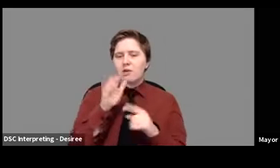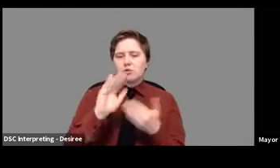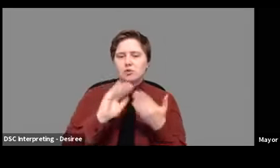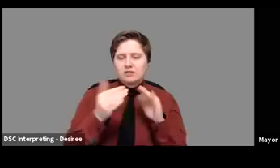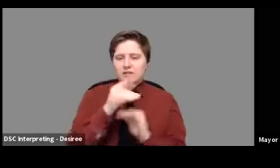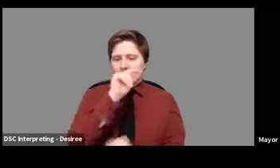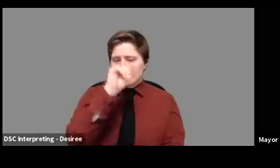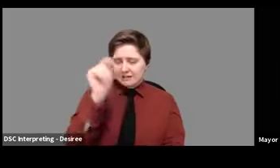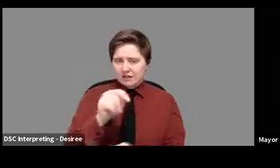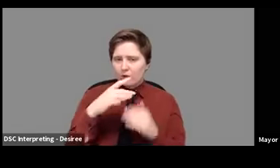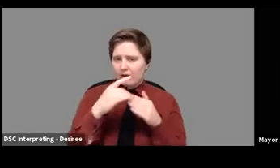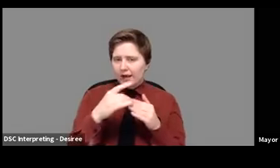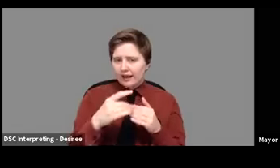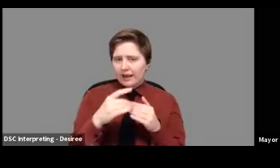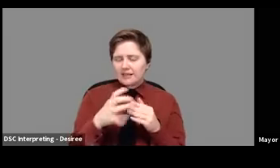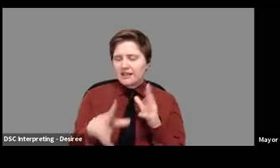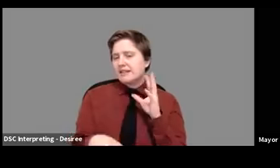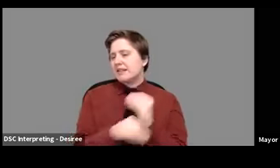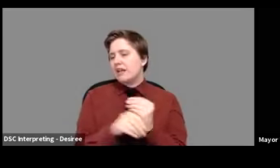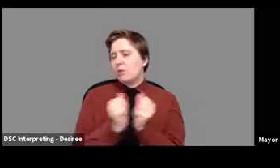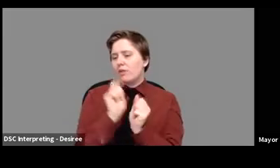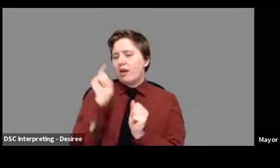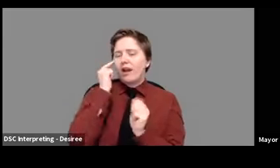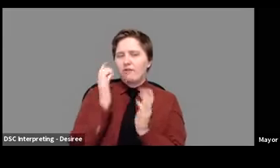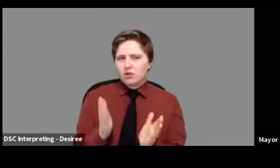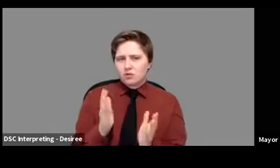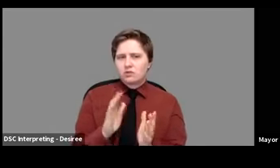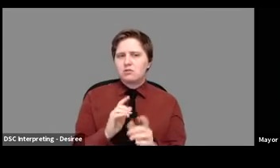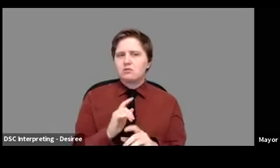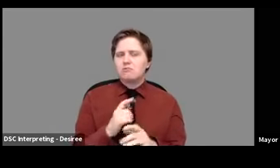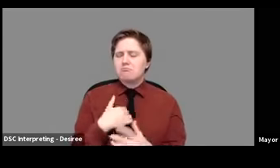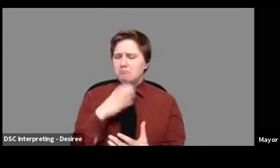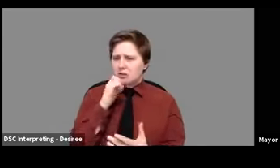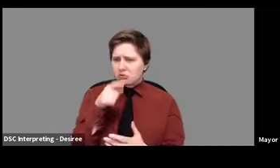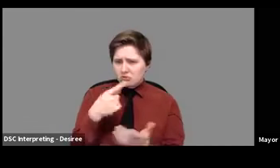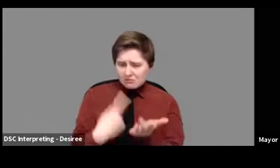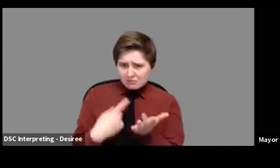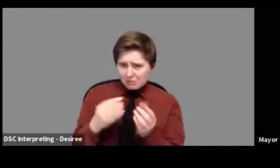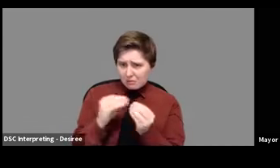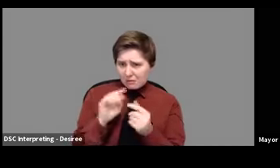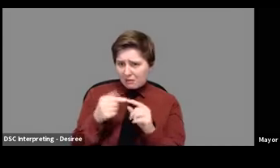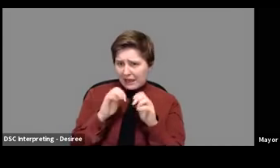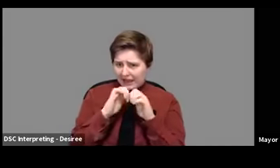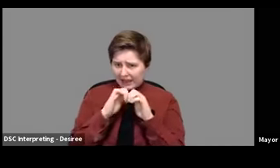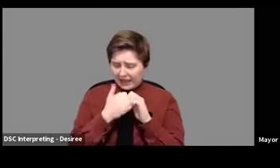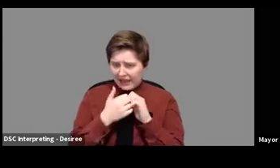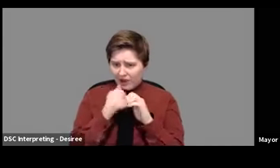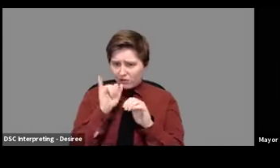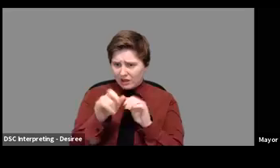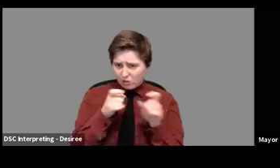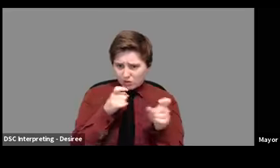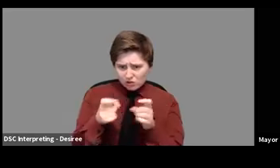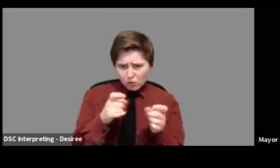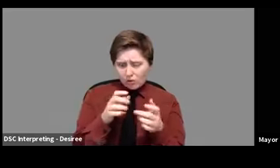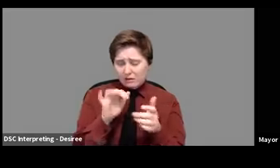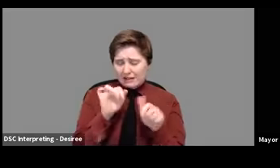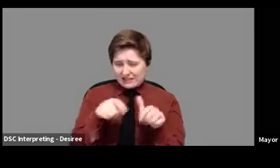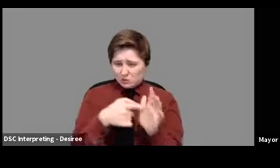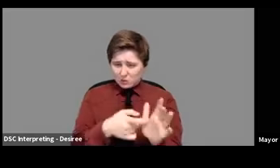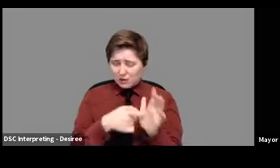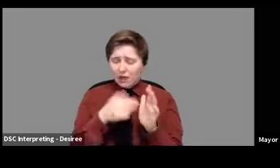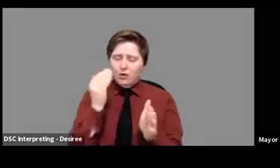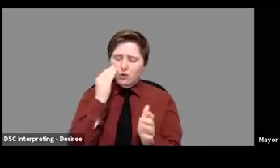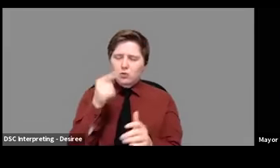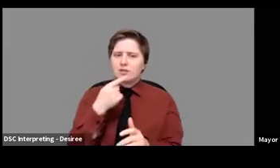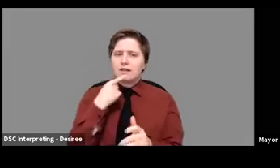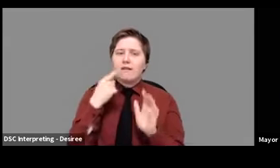Toledo guidelines could be in addition to the governors. Um, I guess, could you talk a little bit more about how that would be regulated and would this be required? You know, you said,